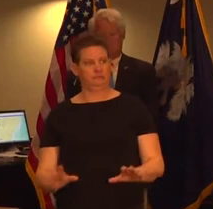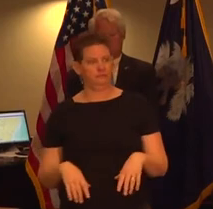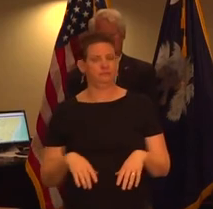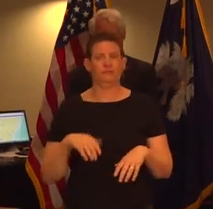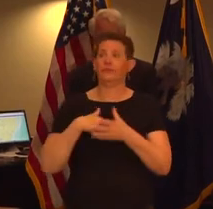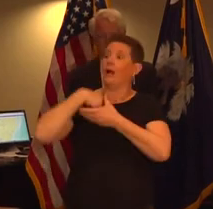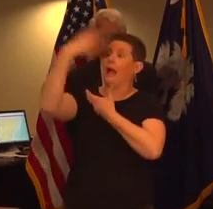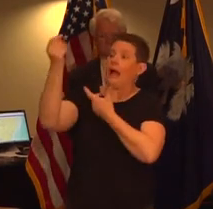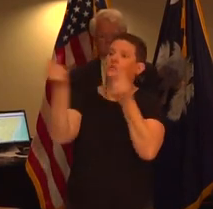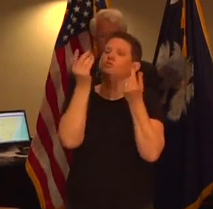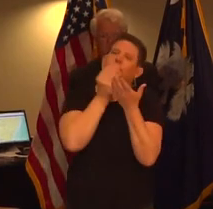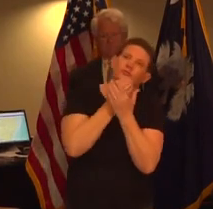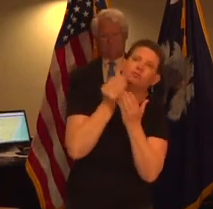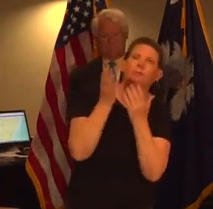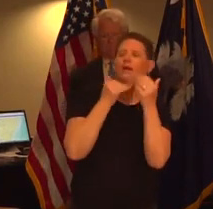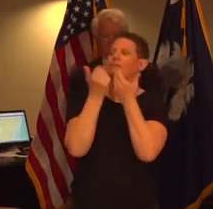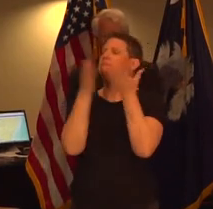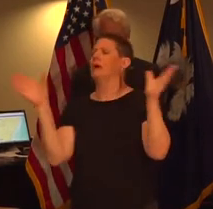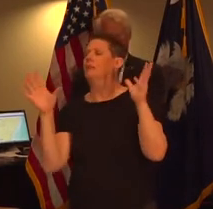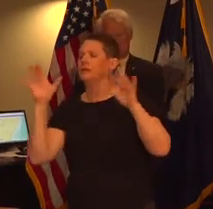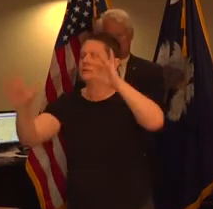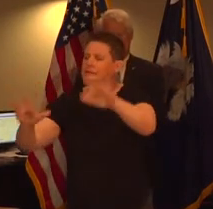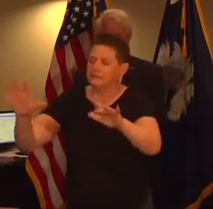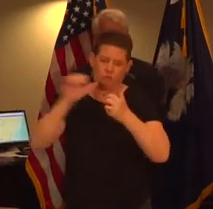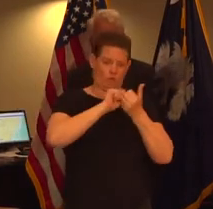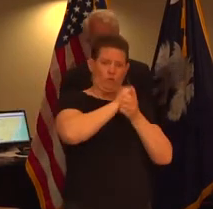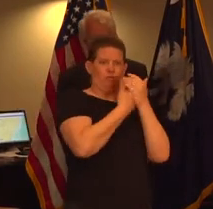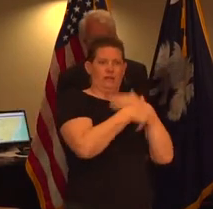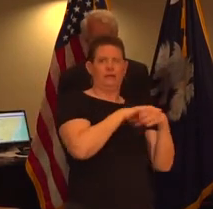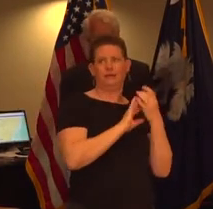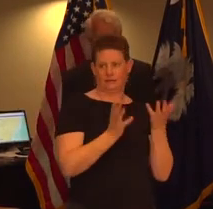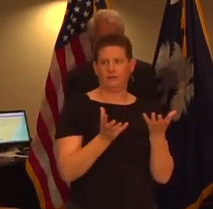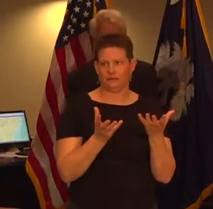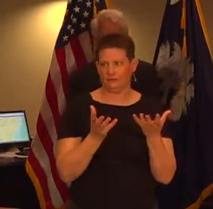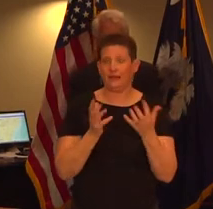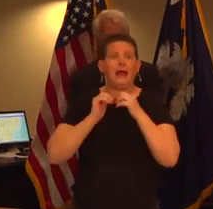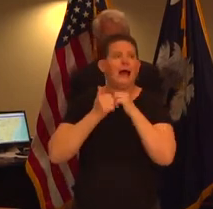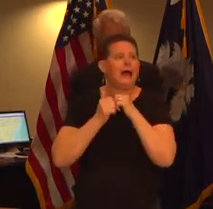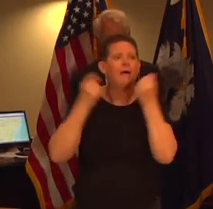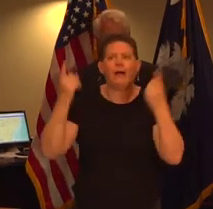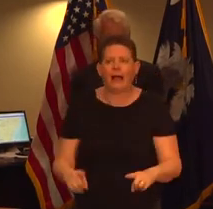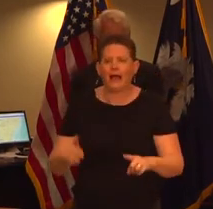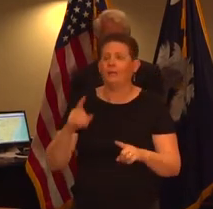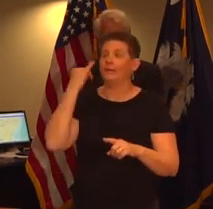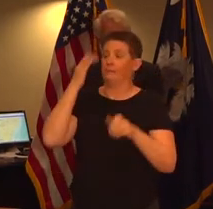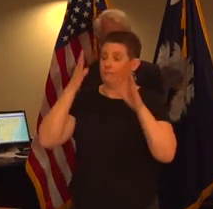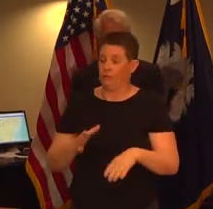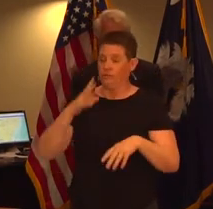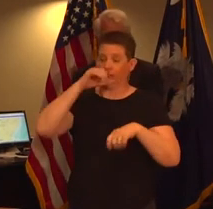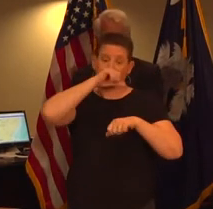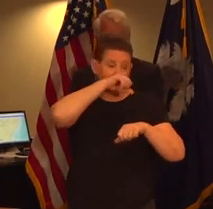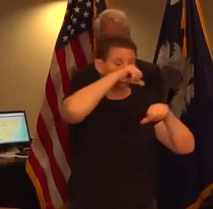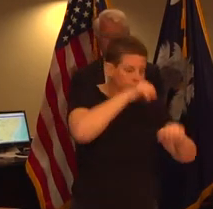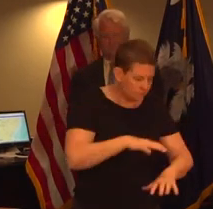after being in public places but also remember that the disease is most commonly spread by respiratory droplets that are coughed or sneezed